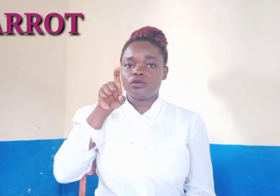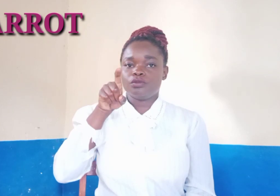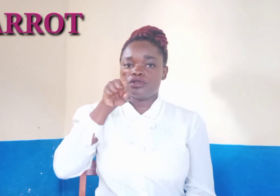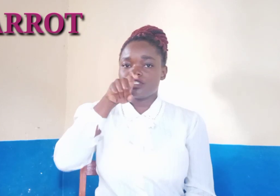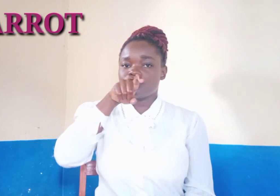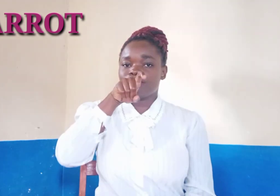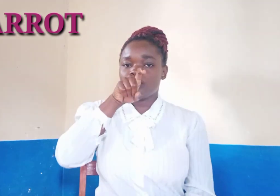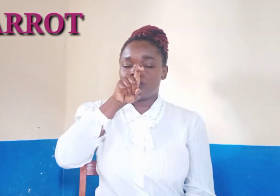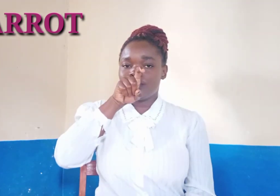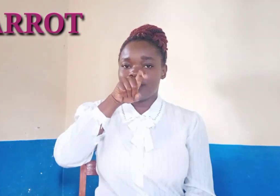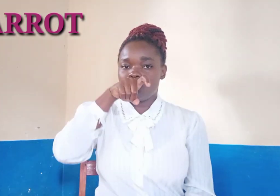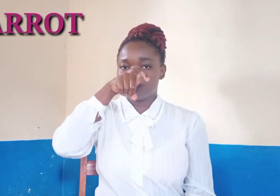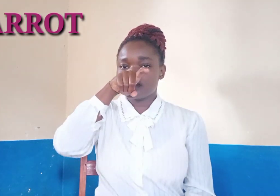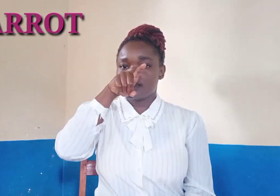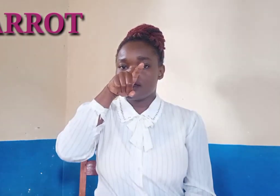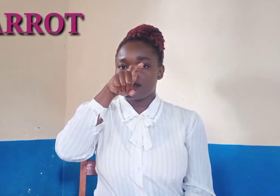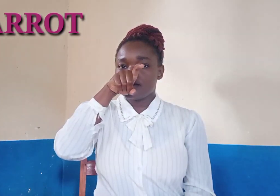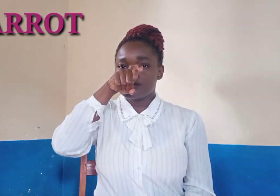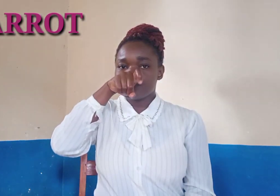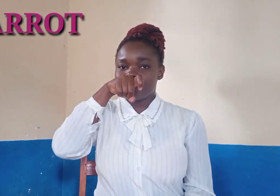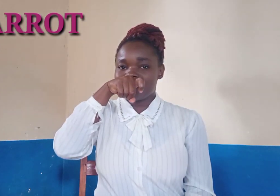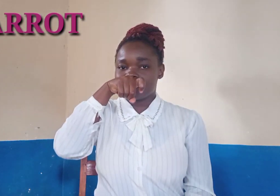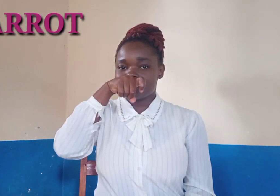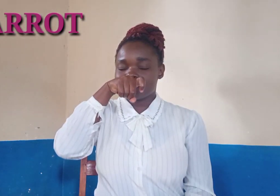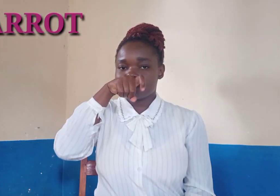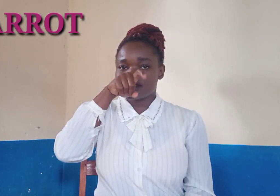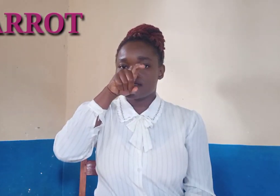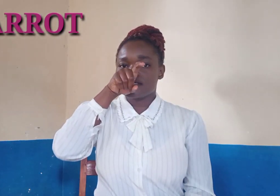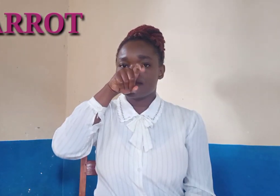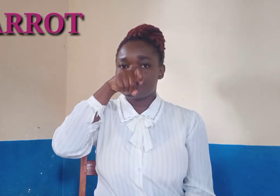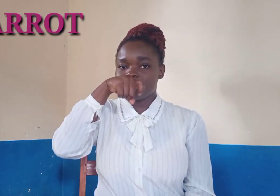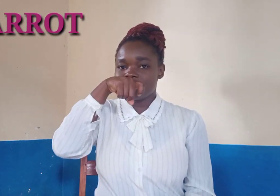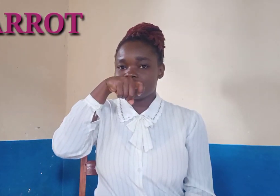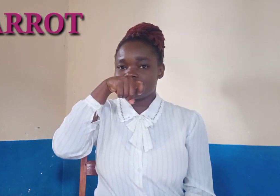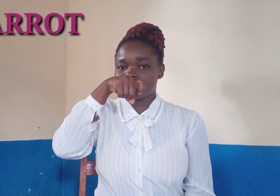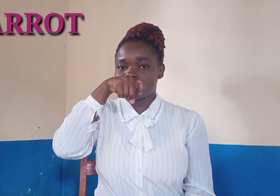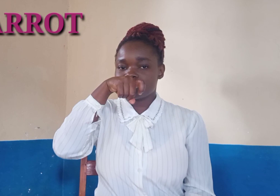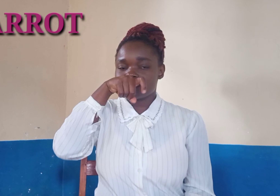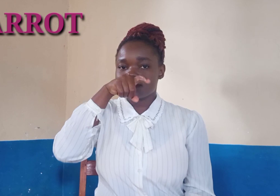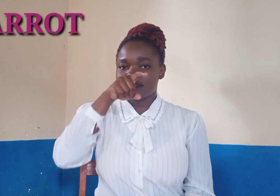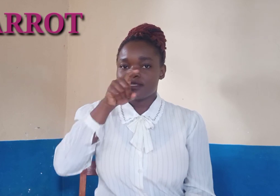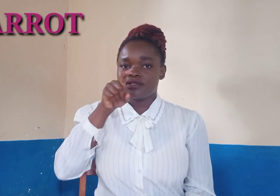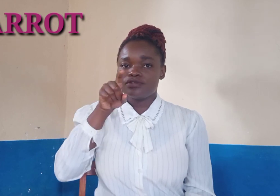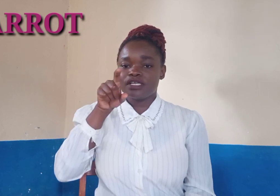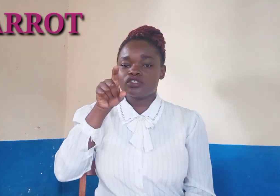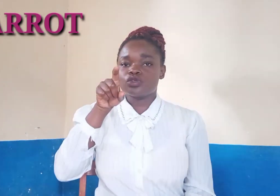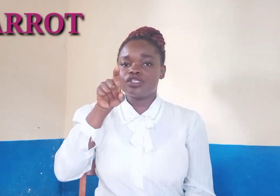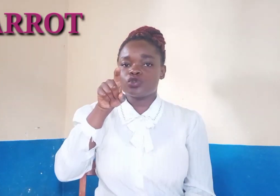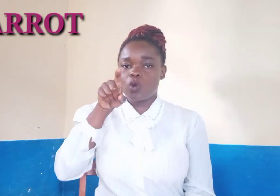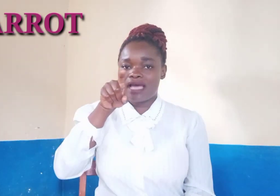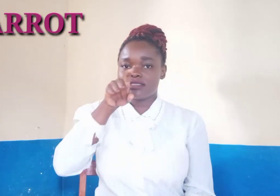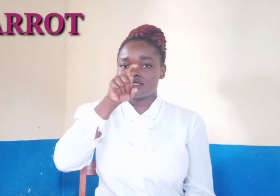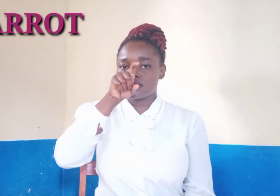put it in on your mouth parrots parrots just do it once